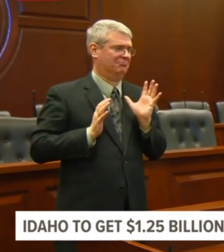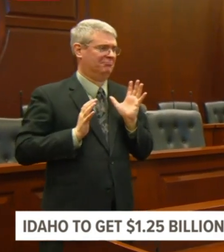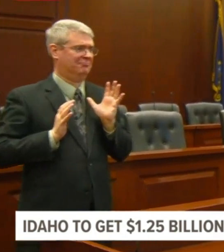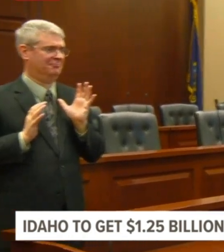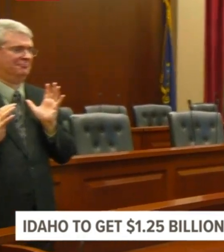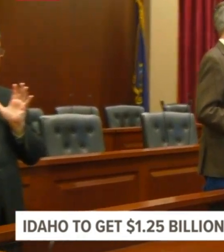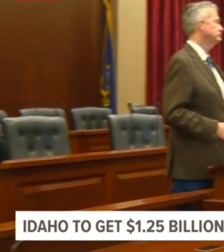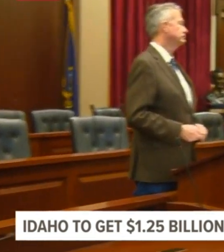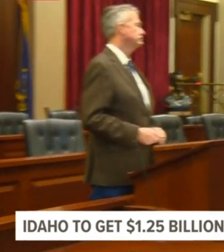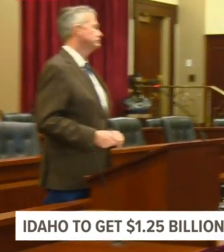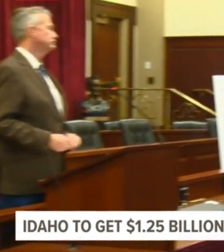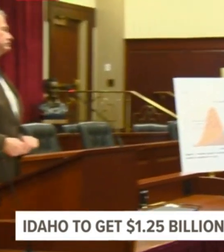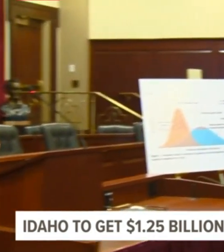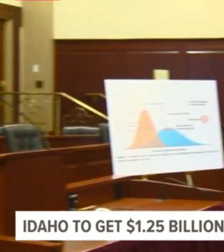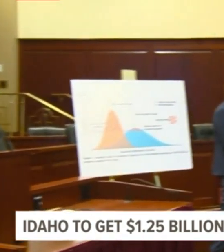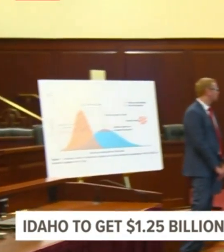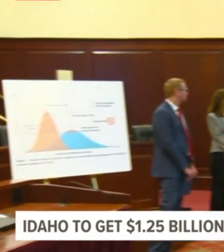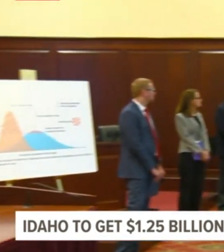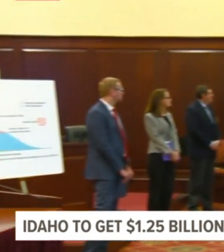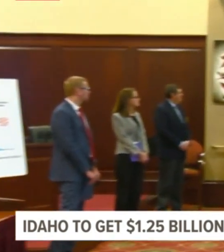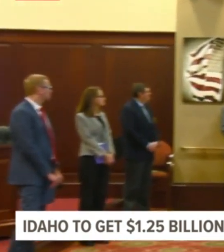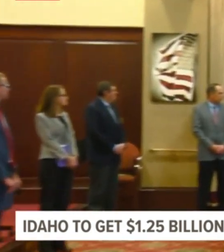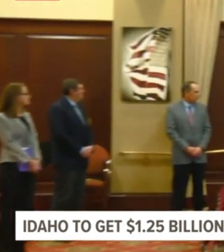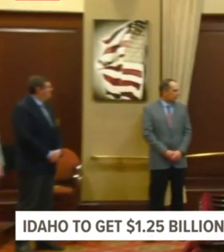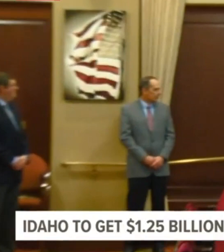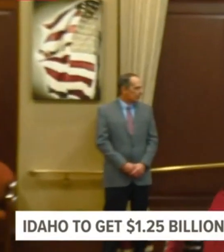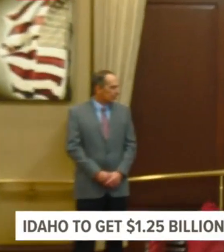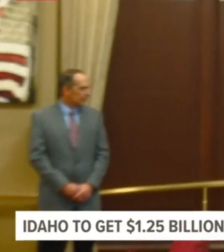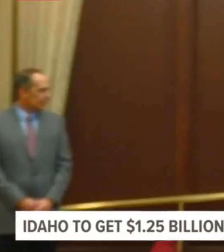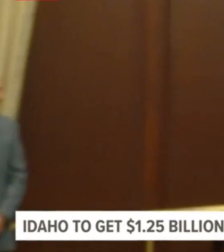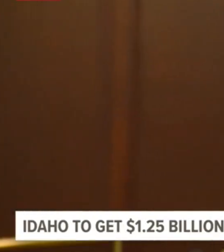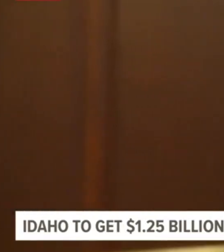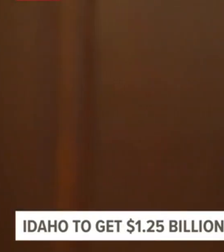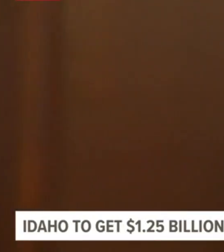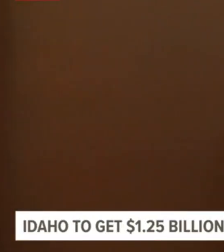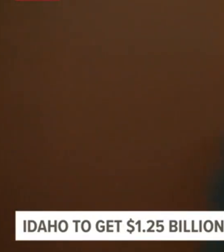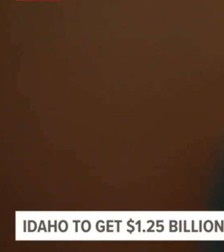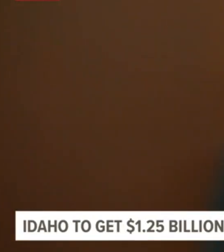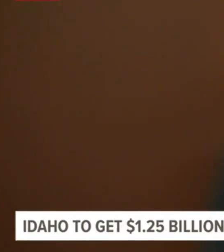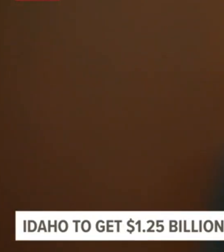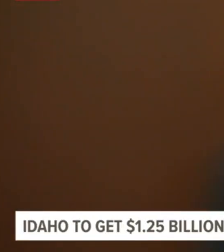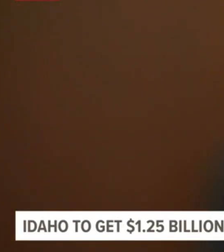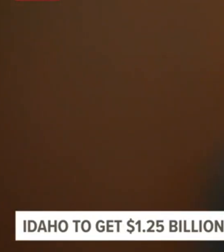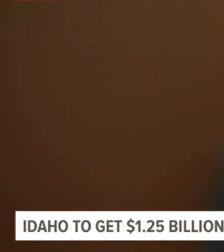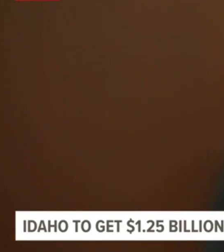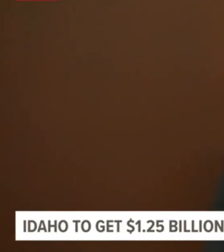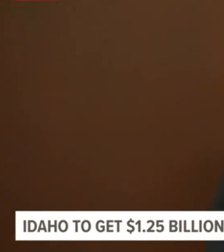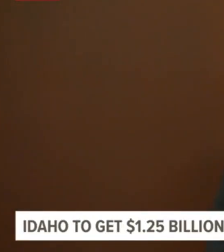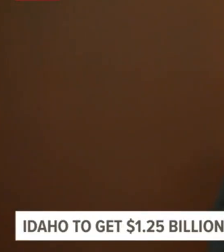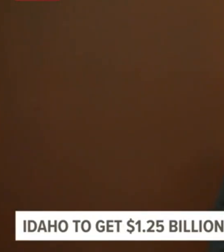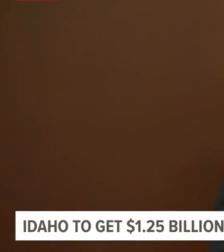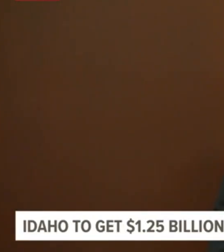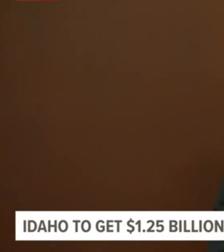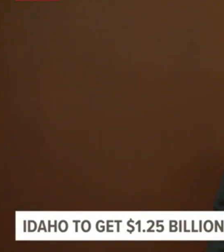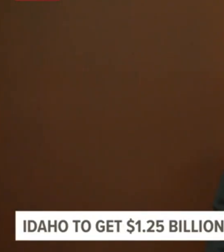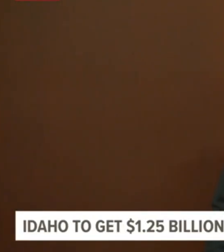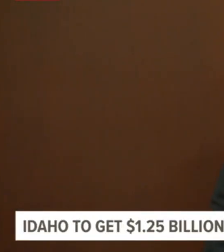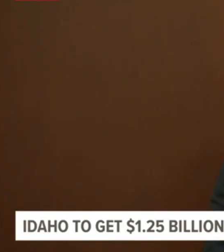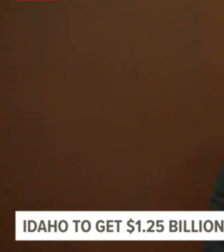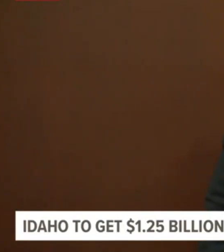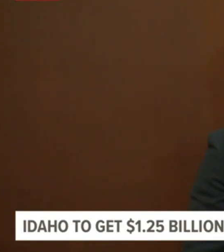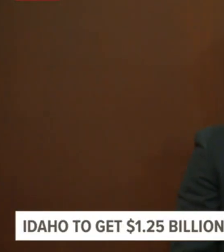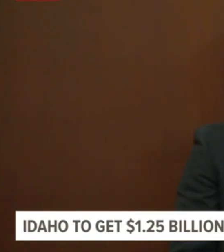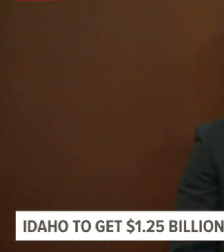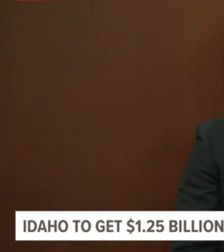the strings that come with anything dealing with the federal government, we've, we've heard those concerns over and over. The only thing I can say is,